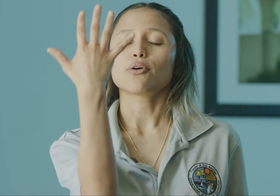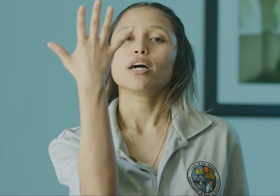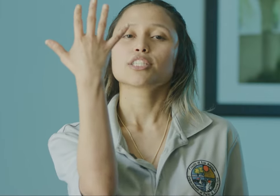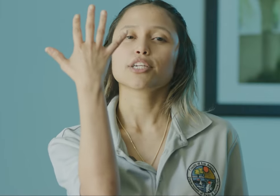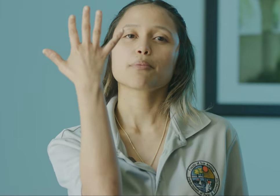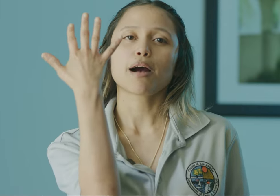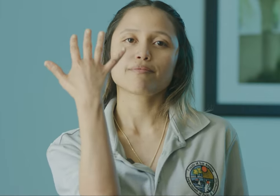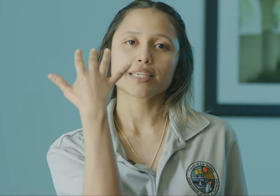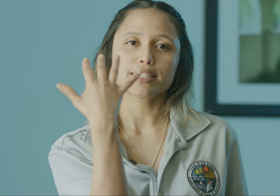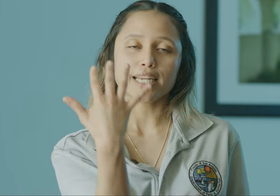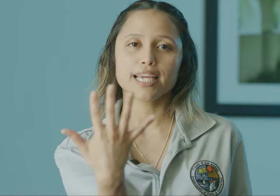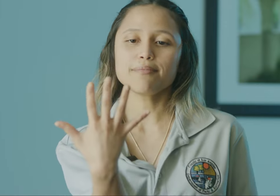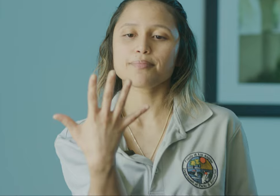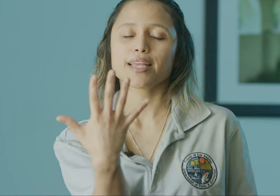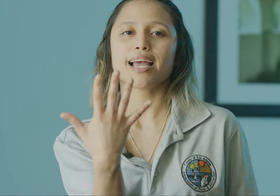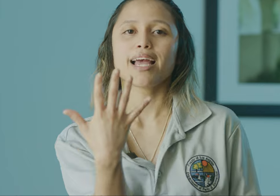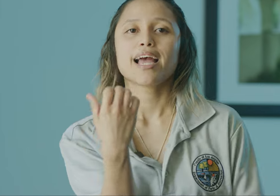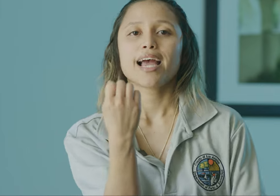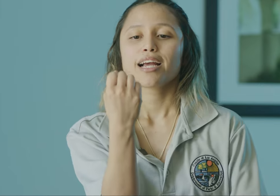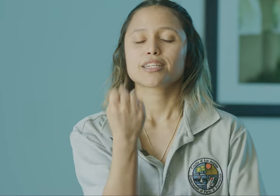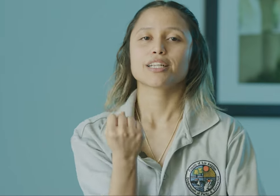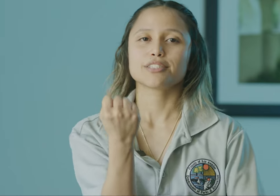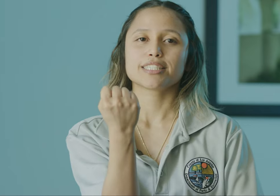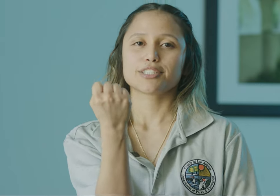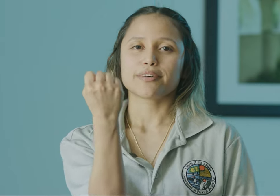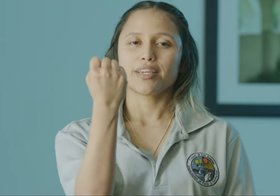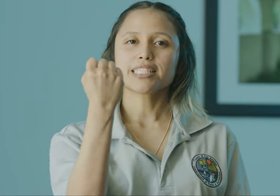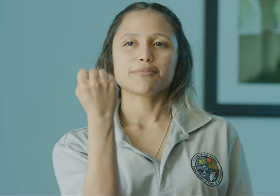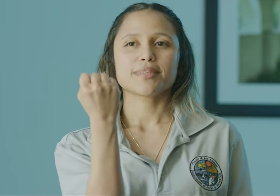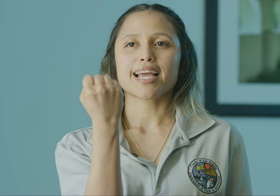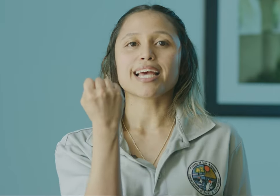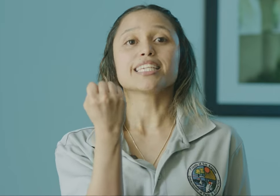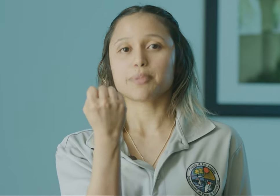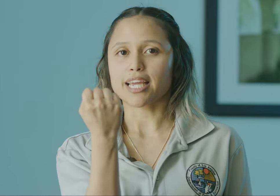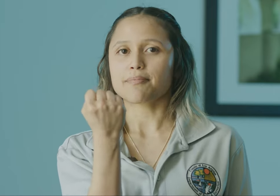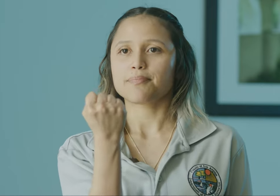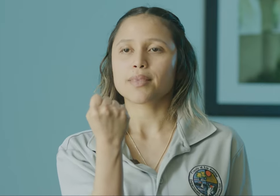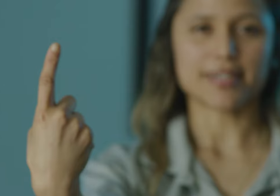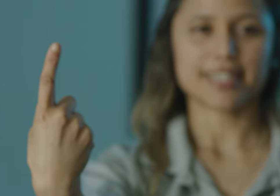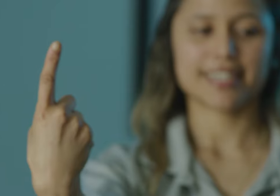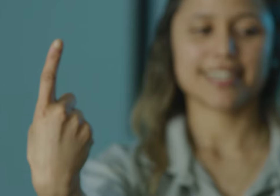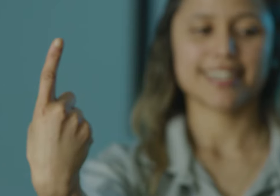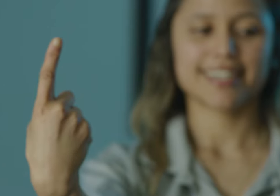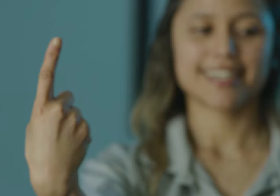turn your palm facing in. Close it to a fist. And let's begin. Here's one.